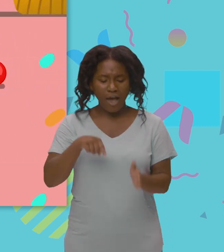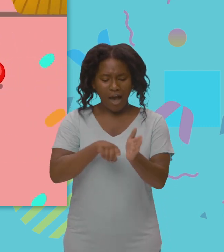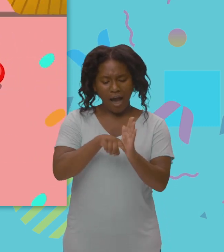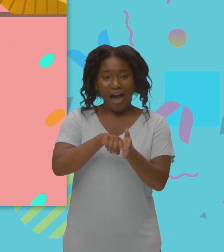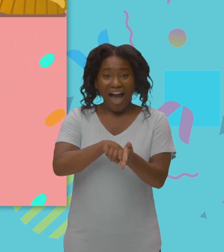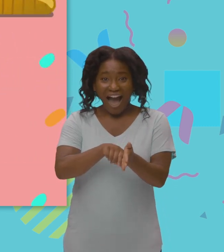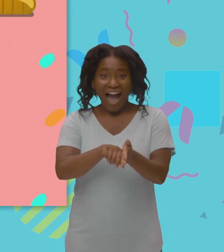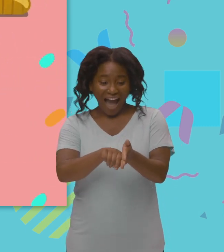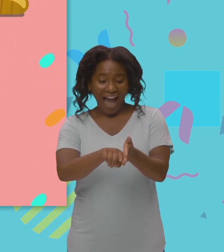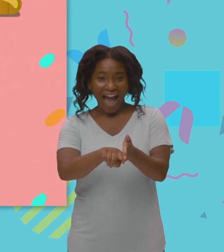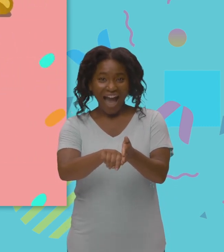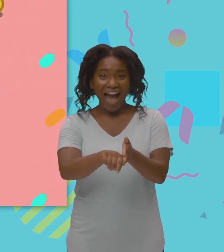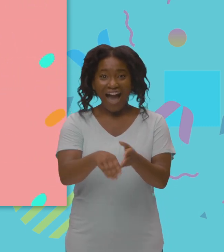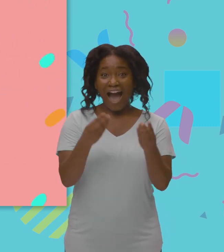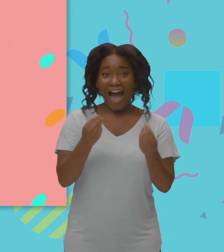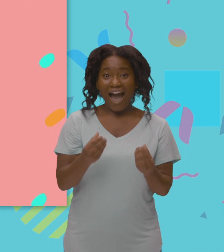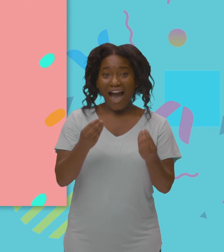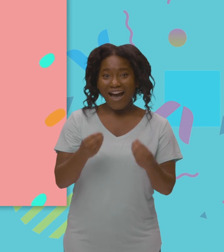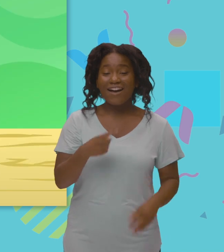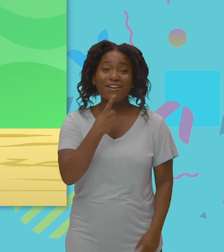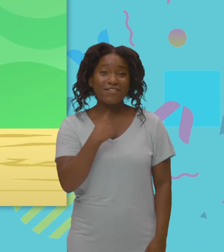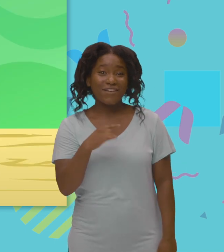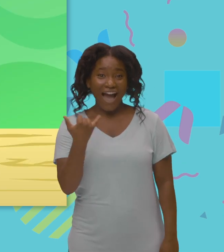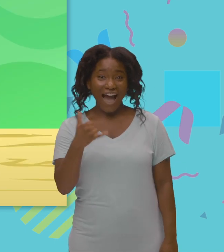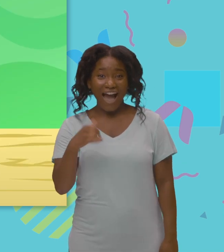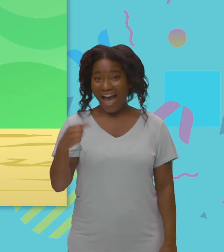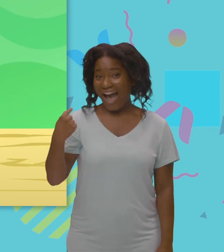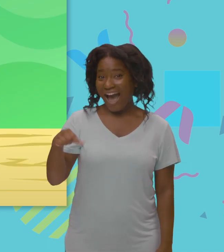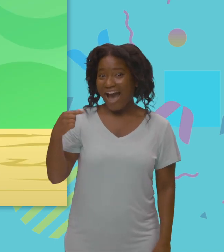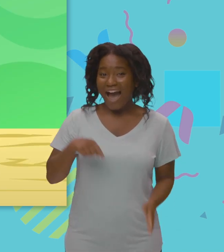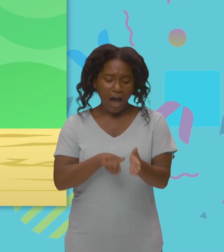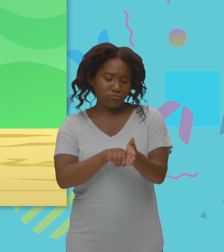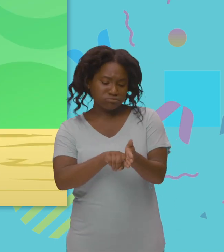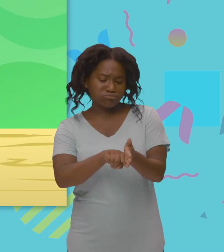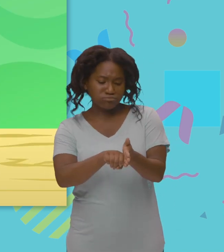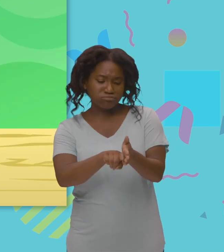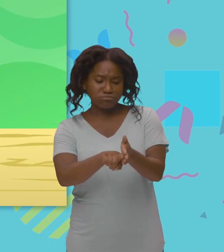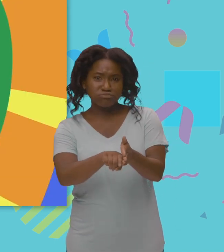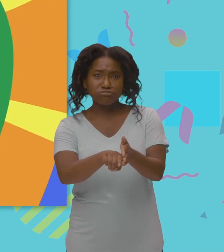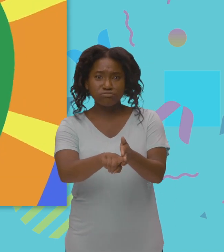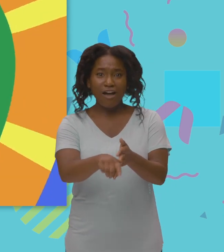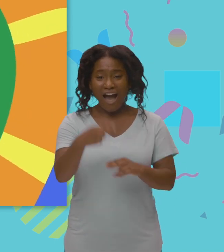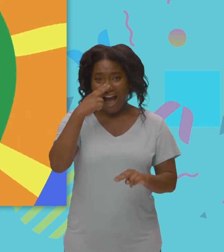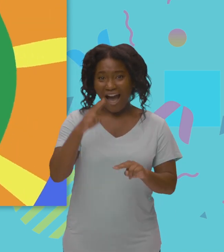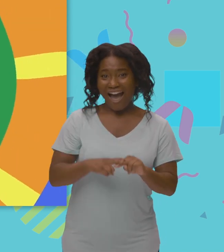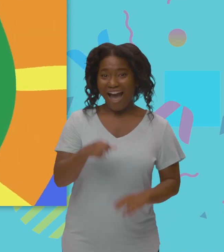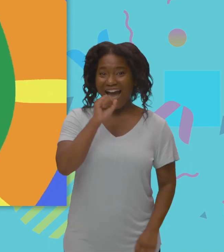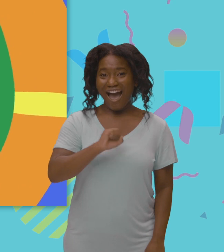red, and yellow, yummy worms Nom, nom, Let's make some ice cream with gummy worms Nom, nom, nom Let's make some funny fun ice